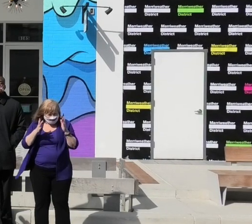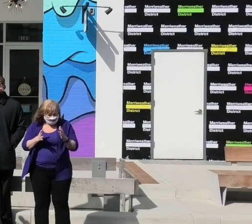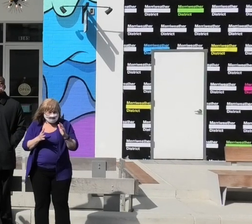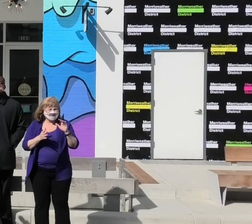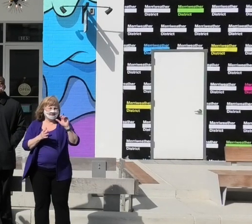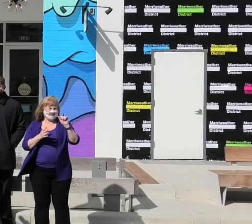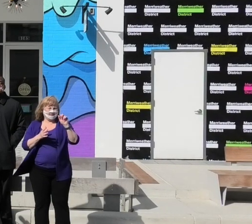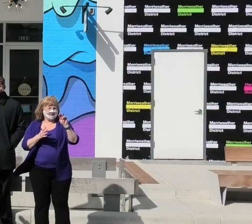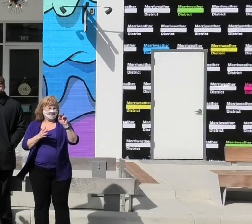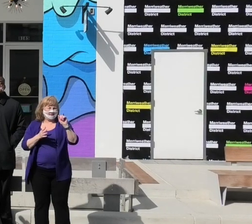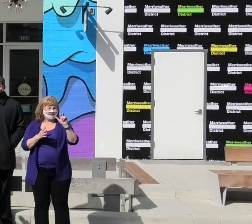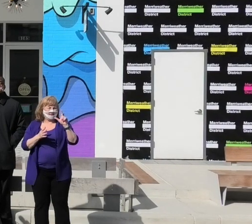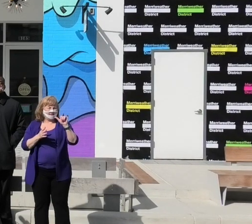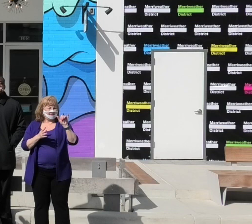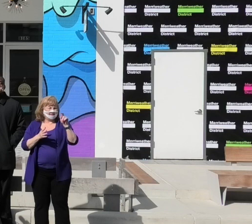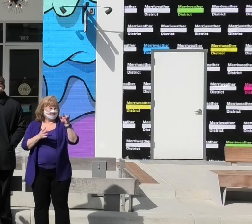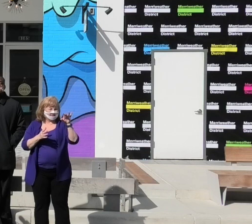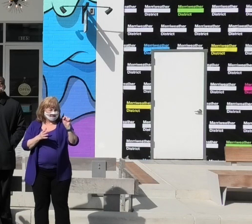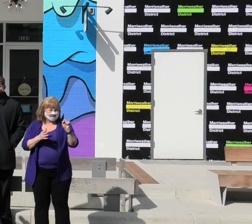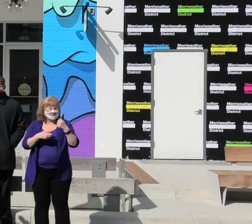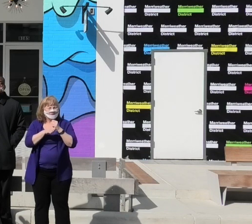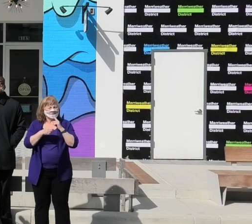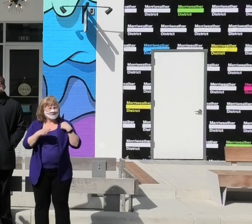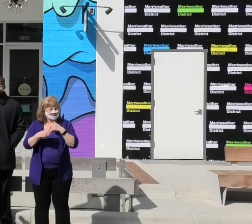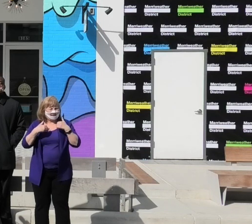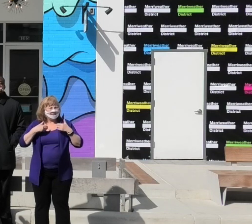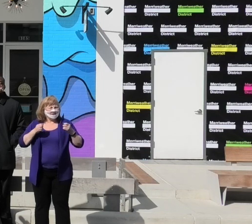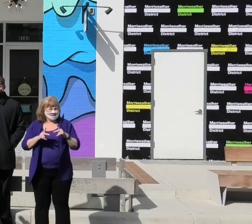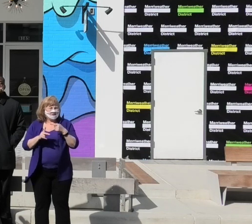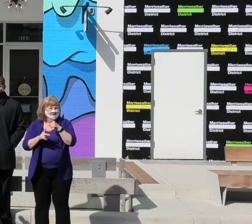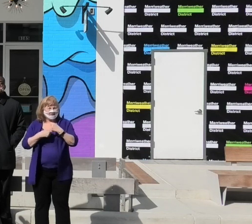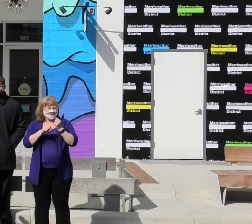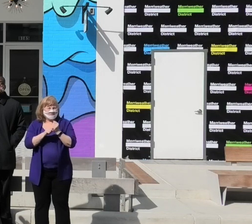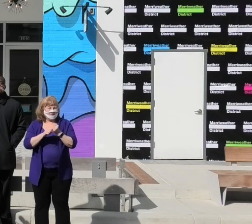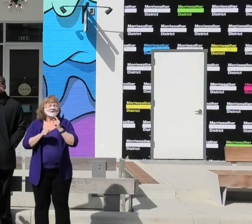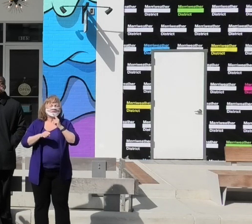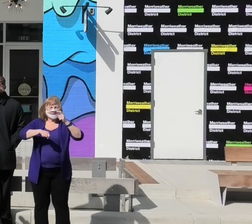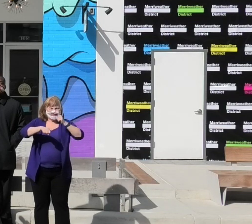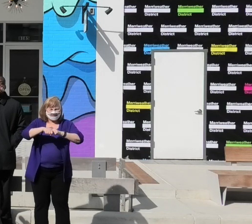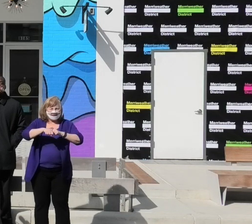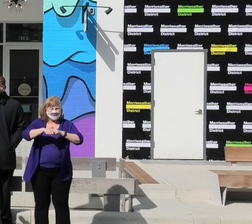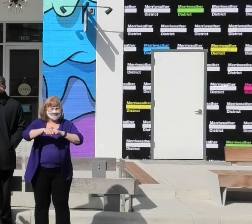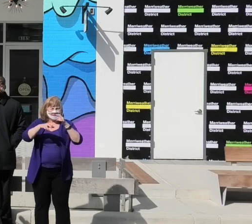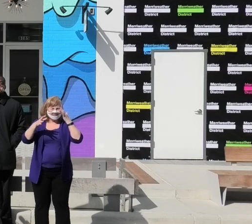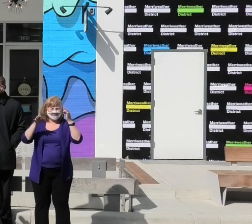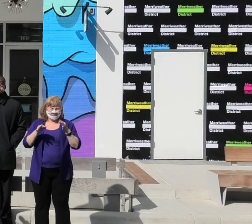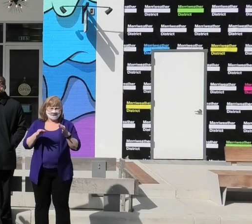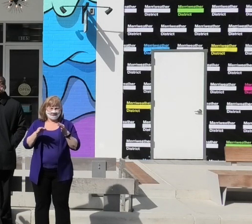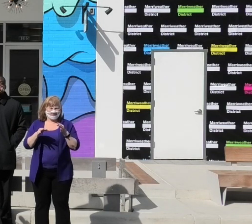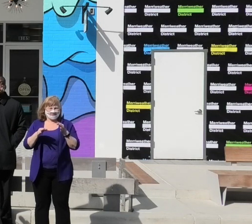right? And making sure that we have the opportunity so that they can make those real-time decisions.